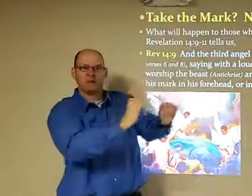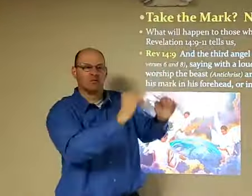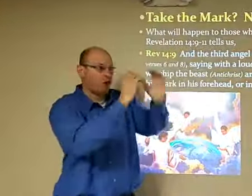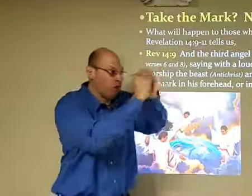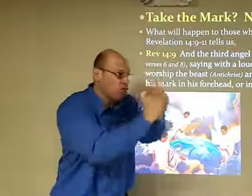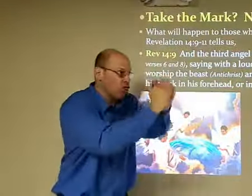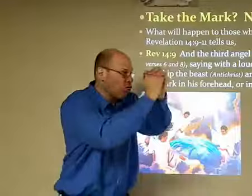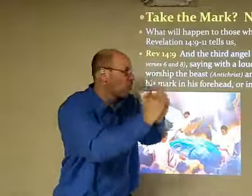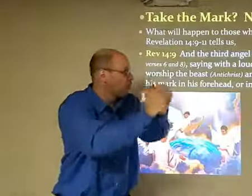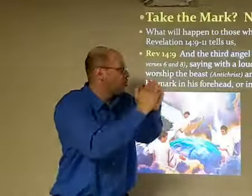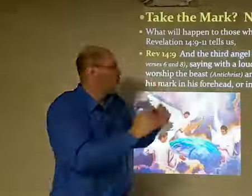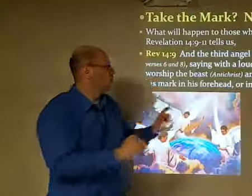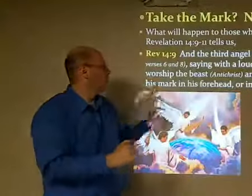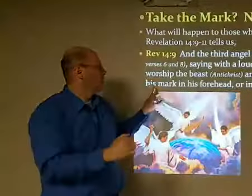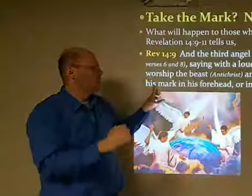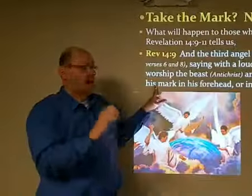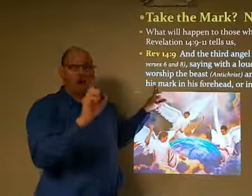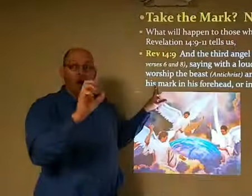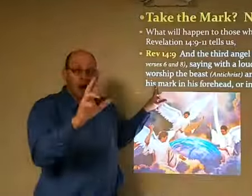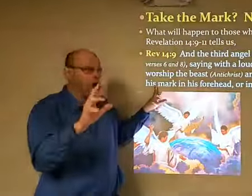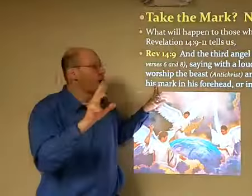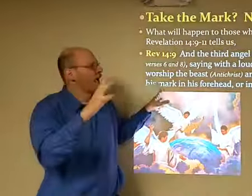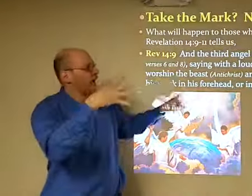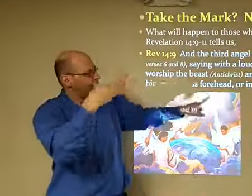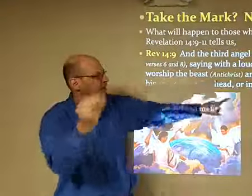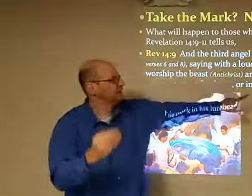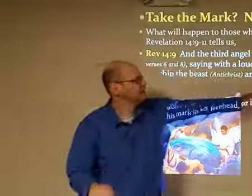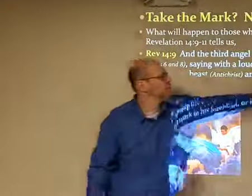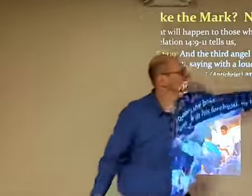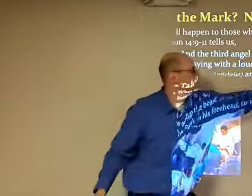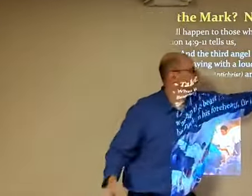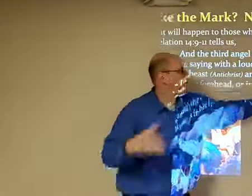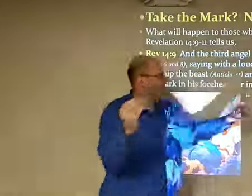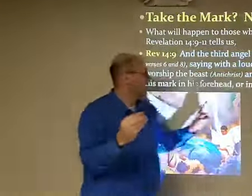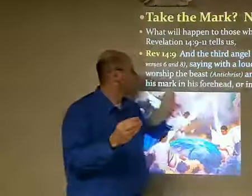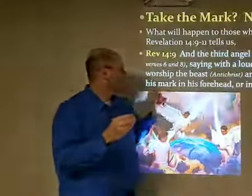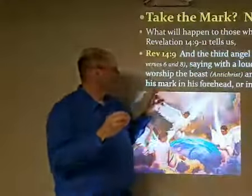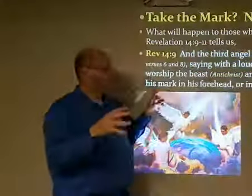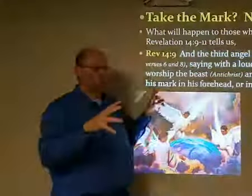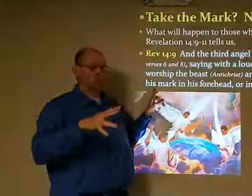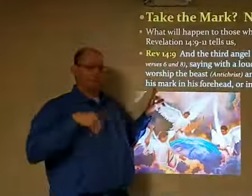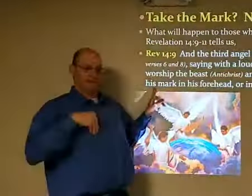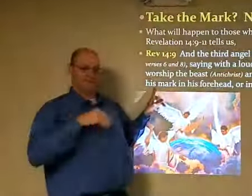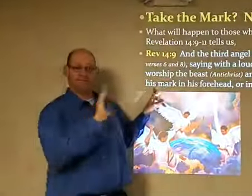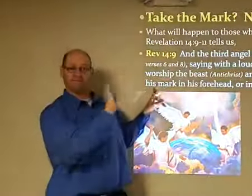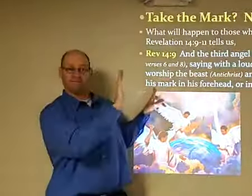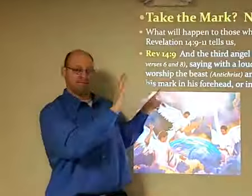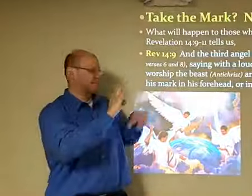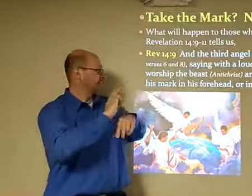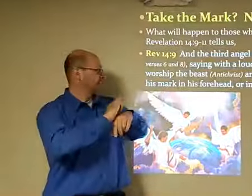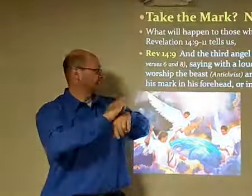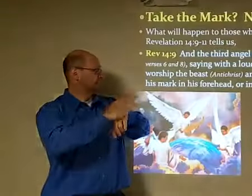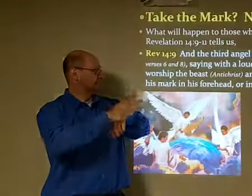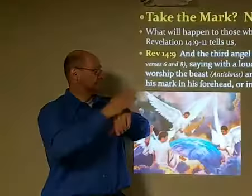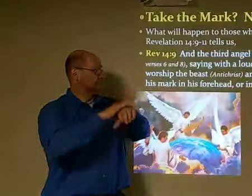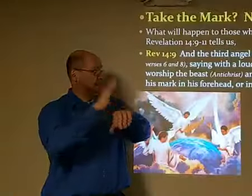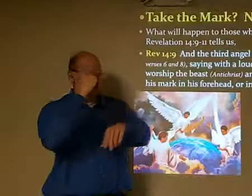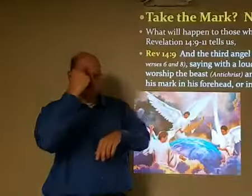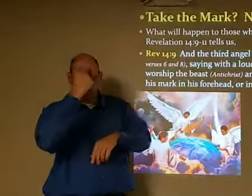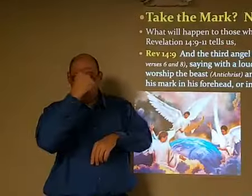and receive his mark in his forehead or in his hand. So, now this is talking about the